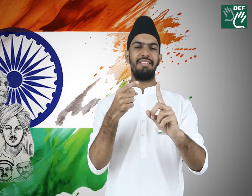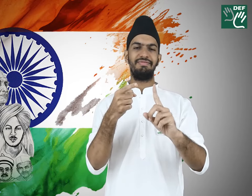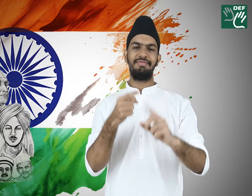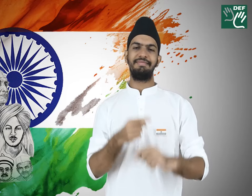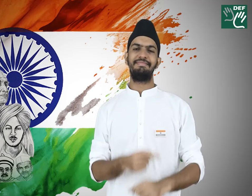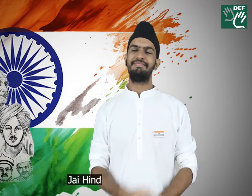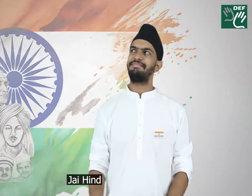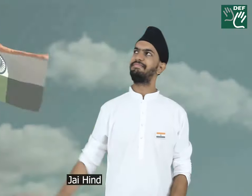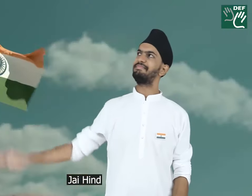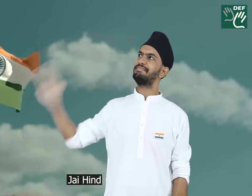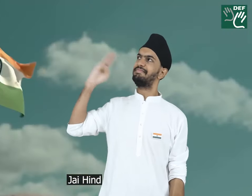Jai Hind!